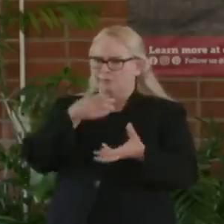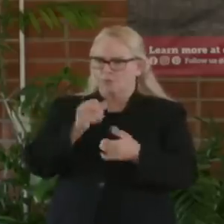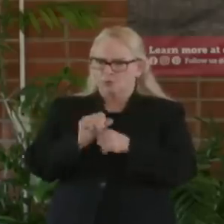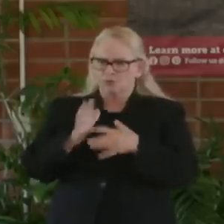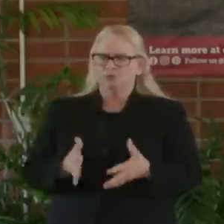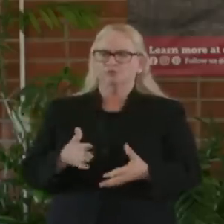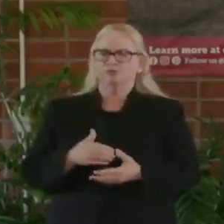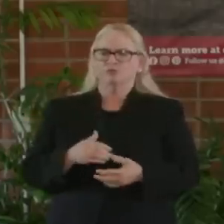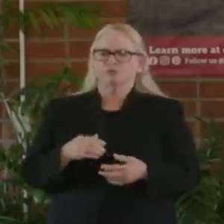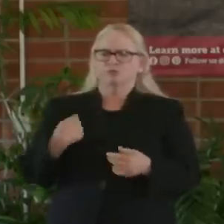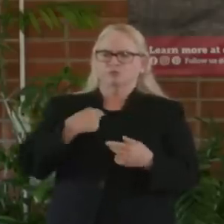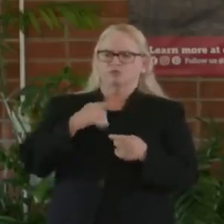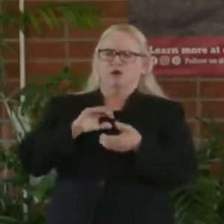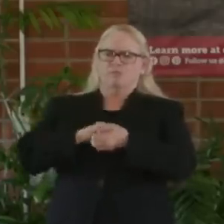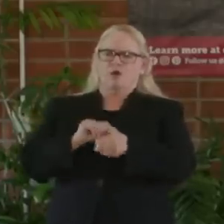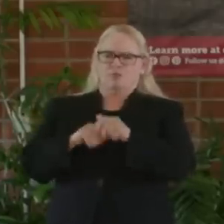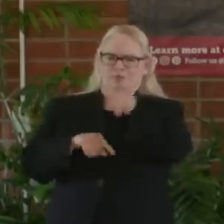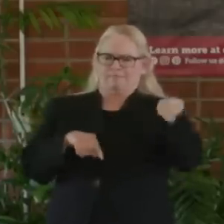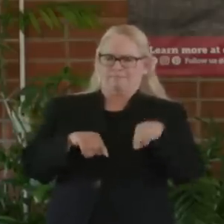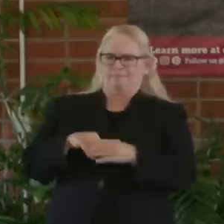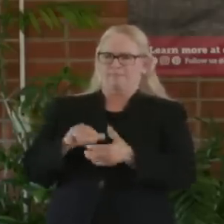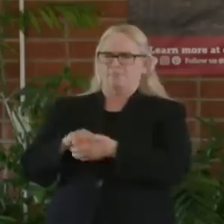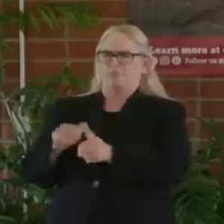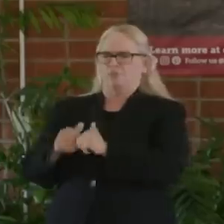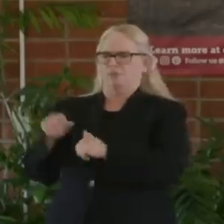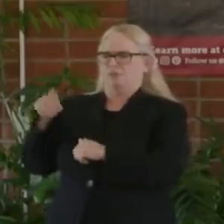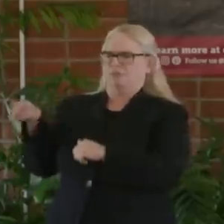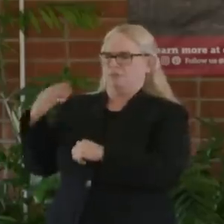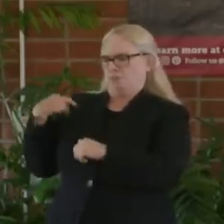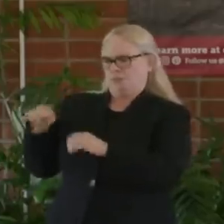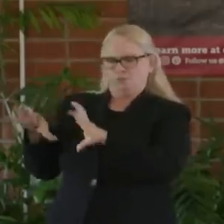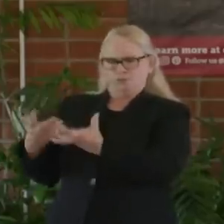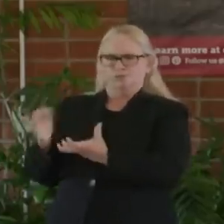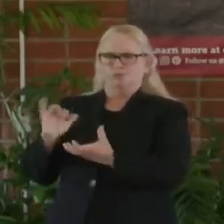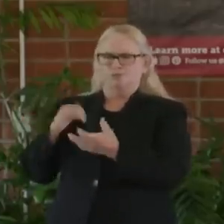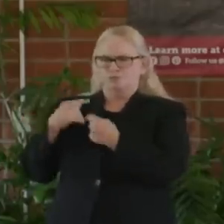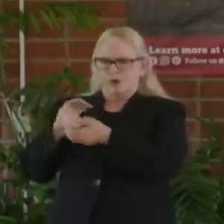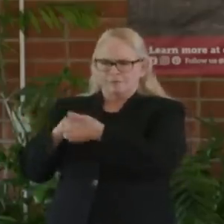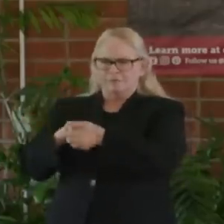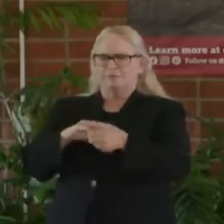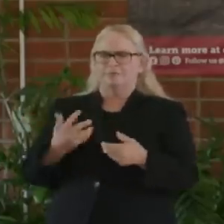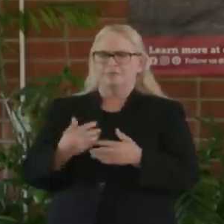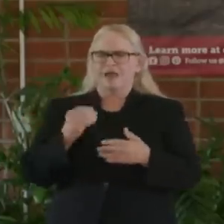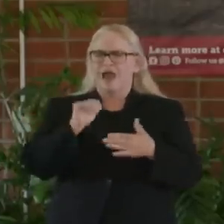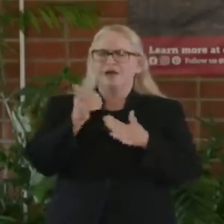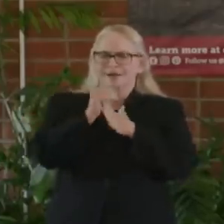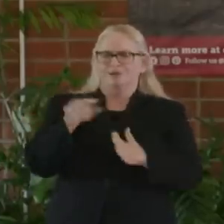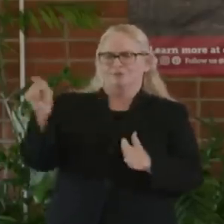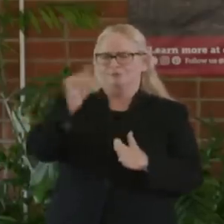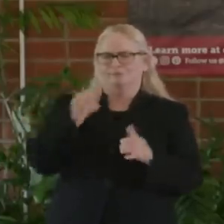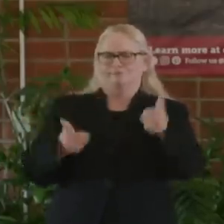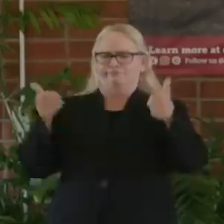way faith-based leaders, community groups, a number of the city and other local leaders as well,